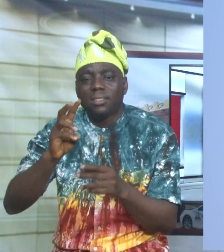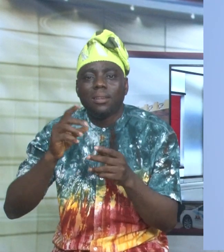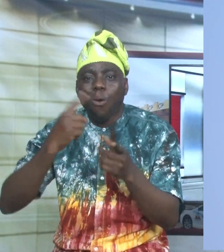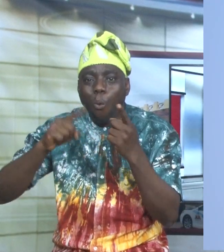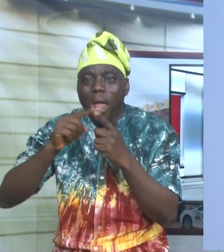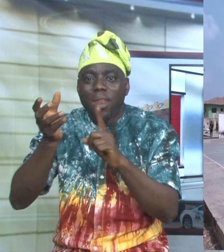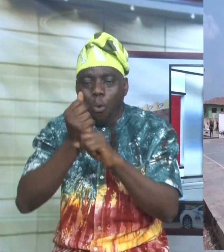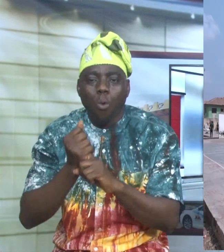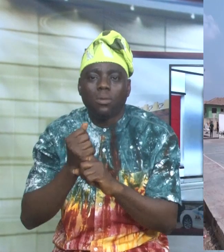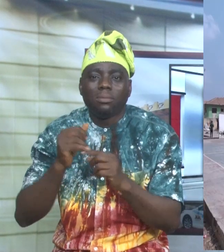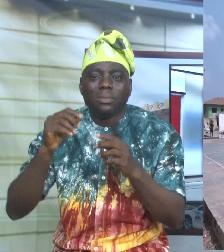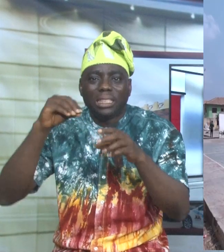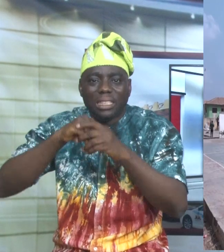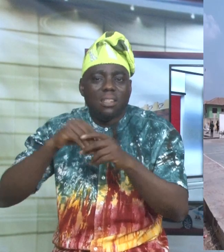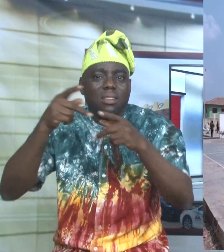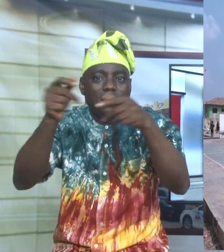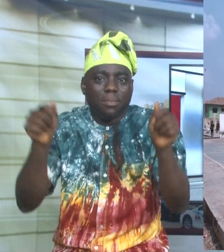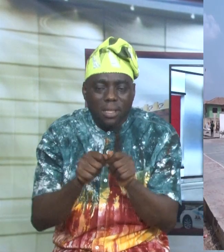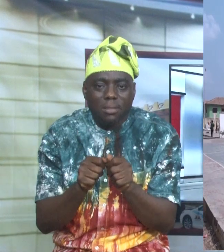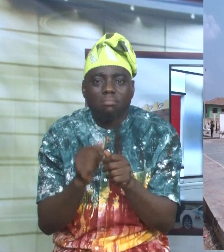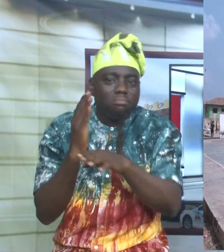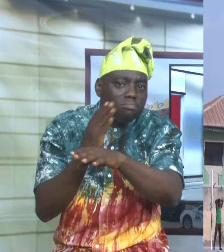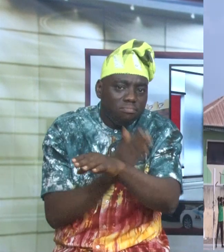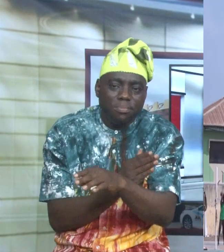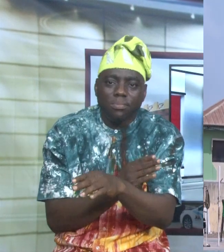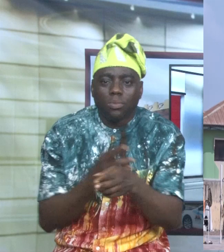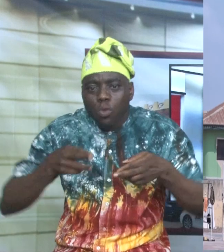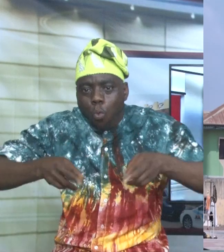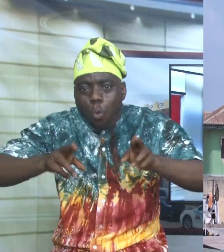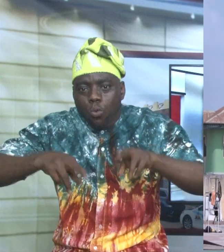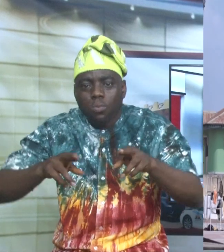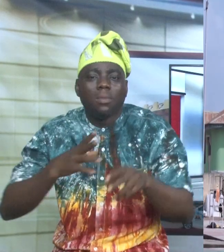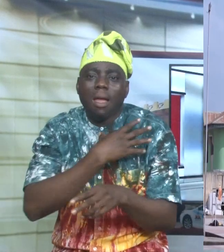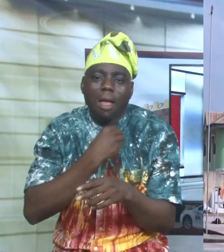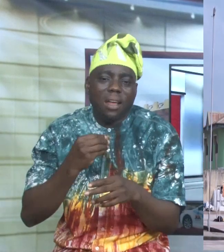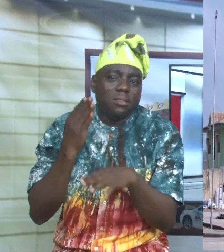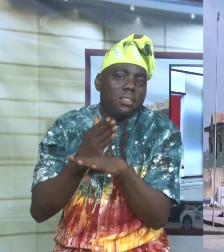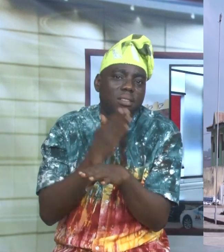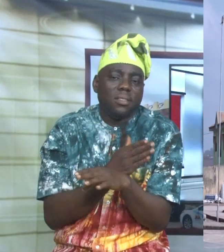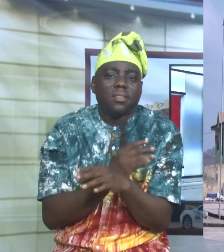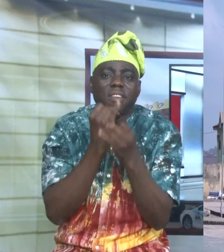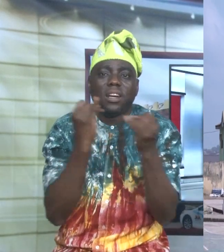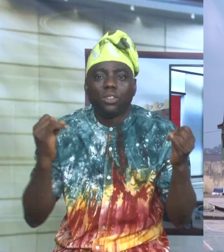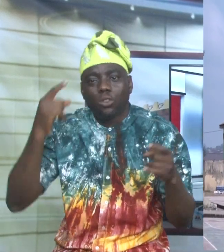across the four divisions of the state, improved road network, and increased infrastructure for hospitality.